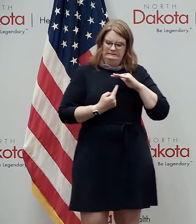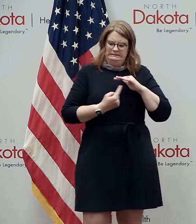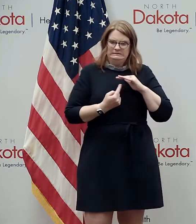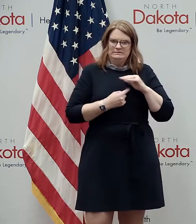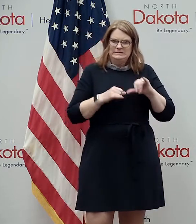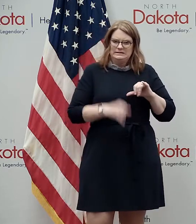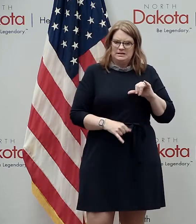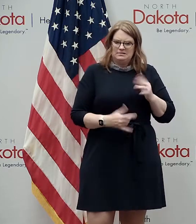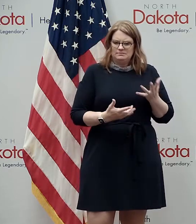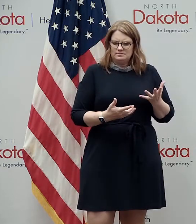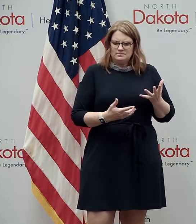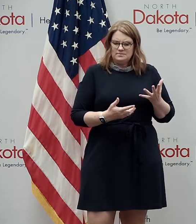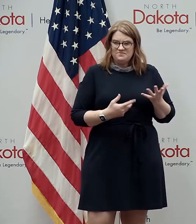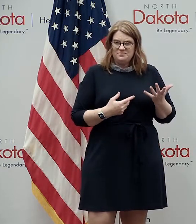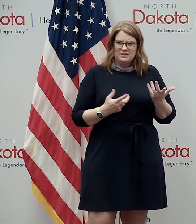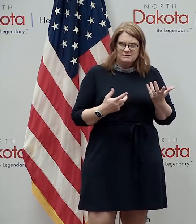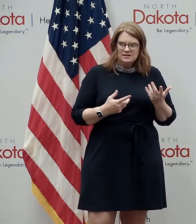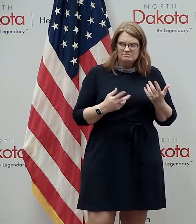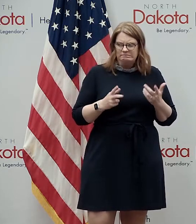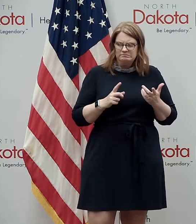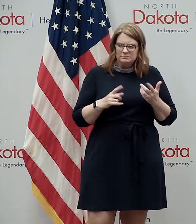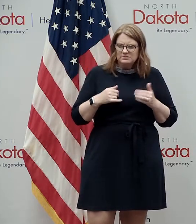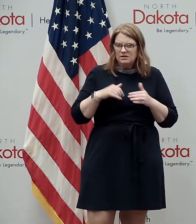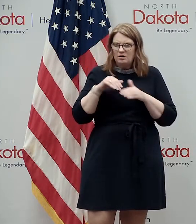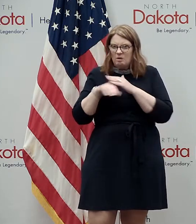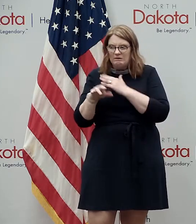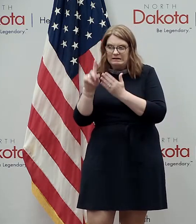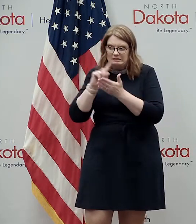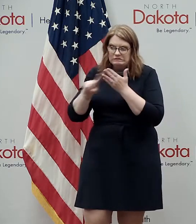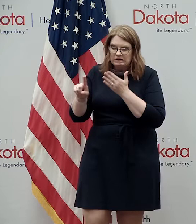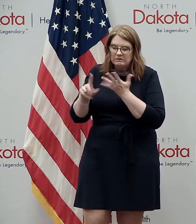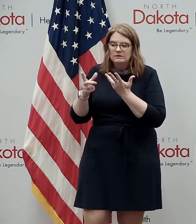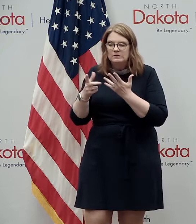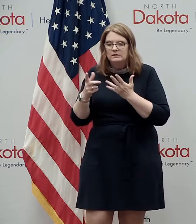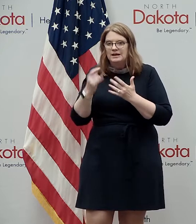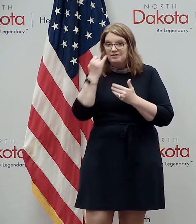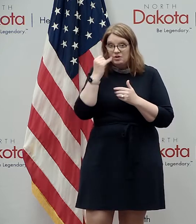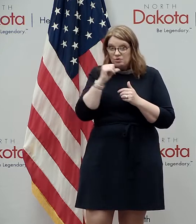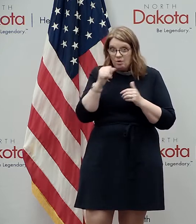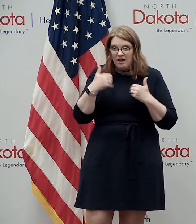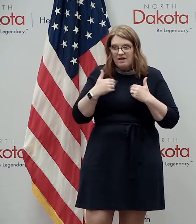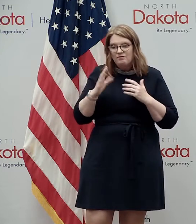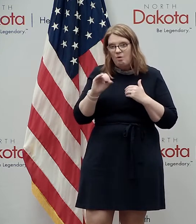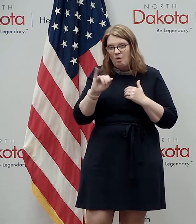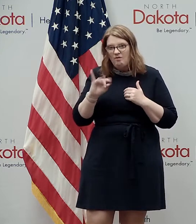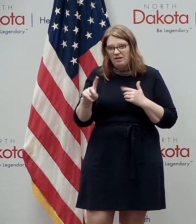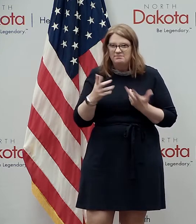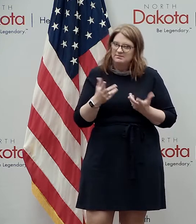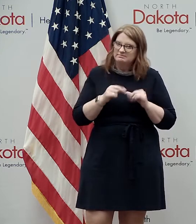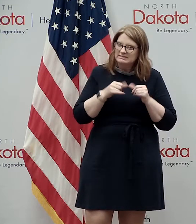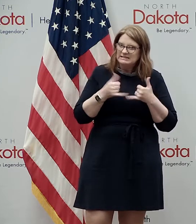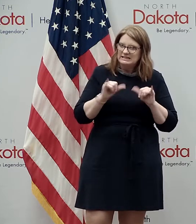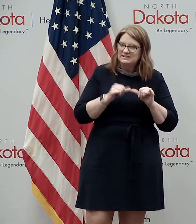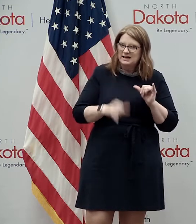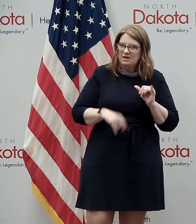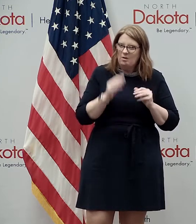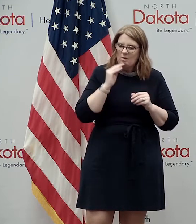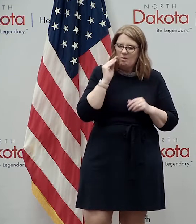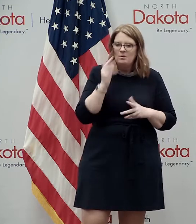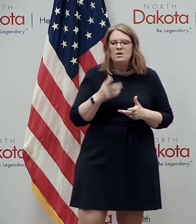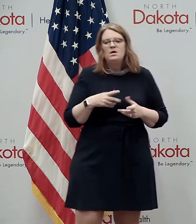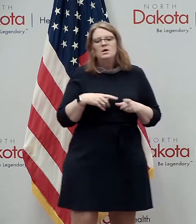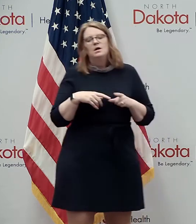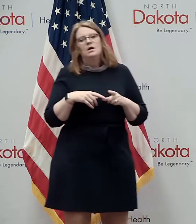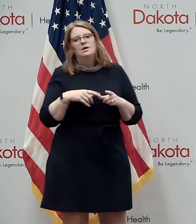that you maybe can confirm that you don't have COVID as we take a look at risks as a state you know we're fortunate